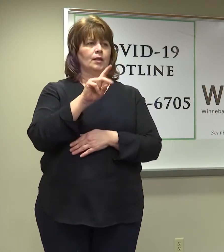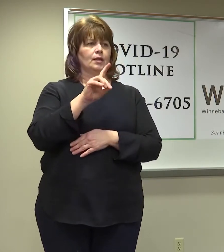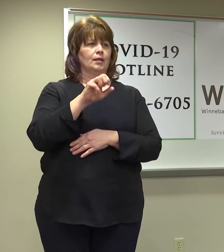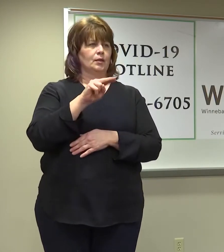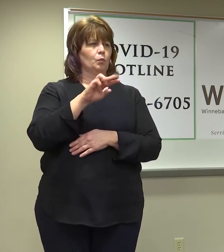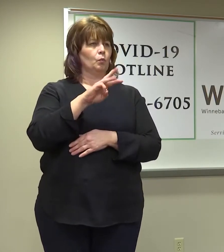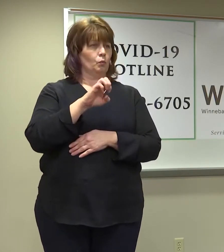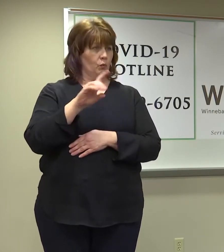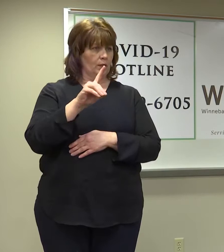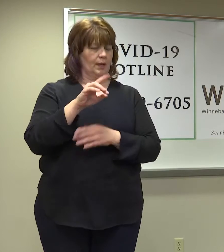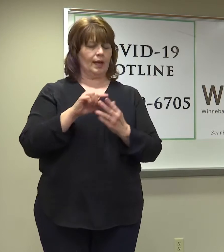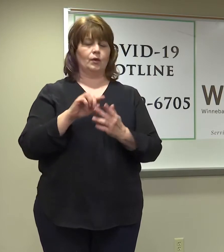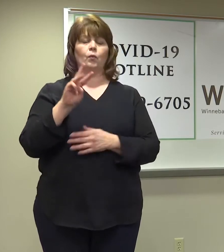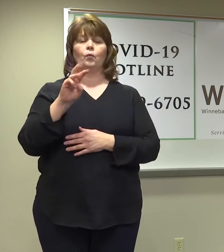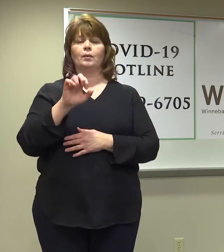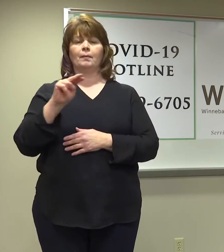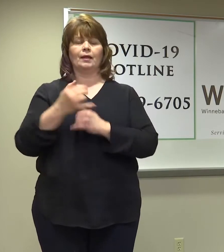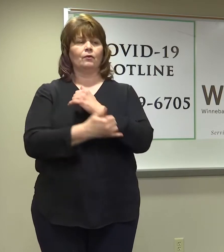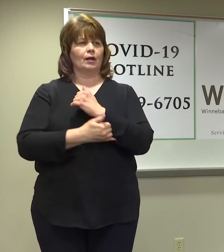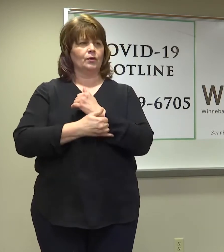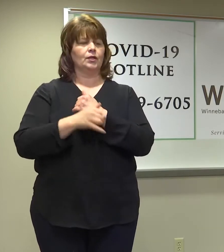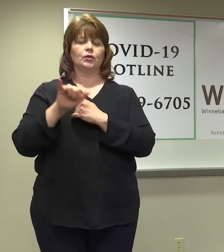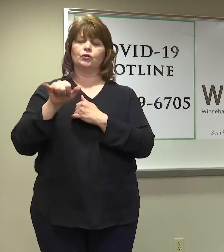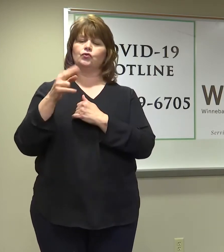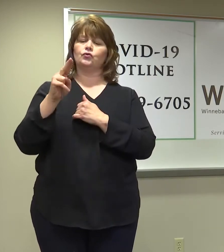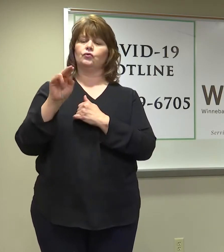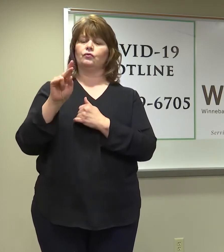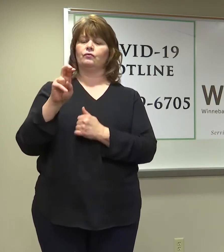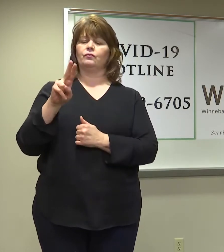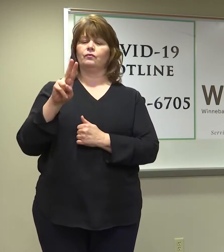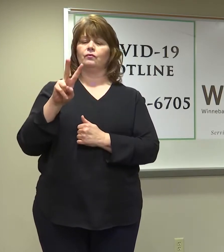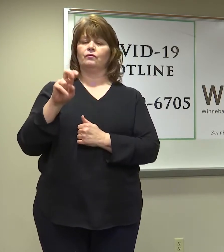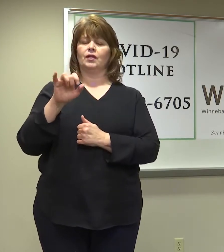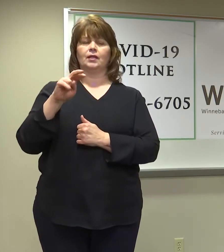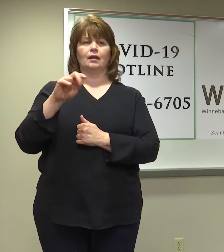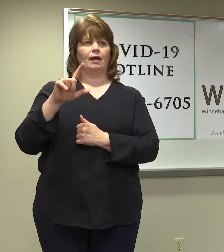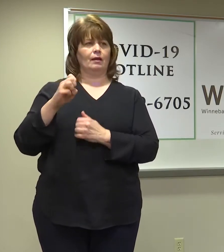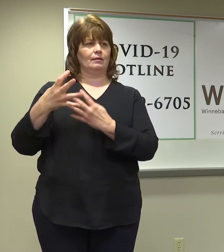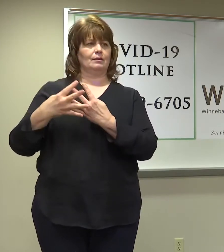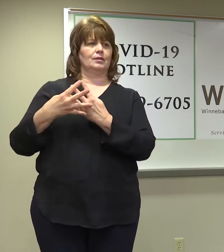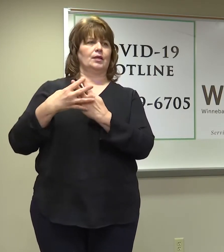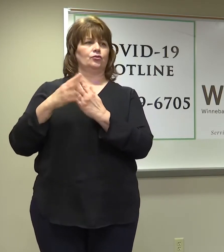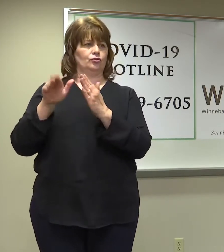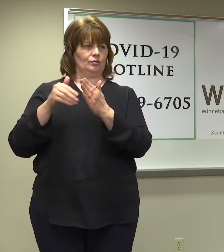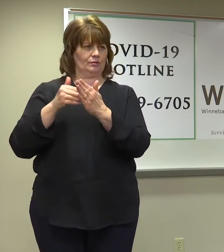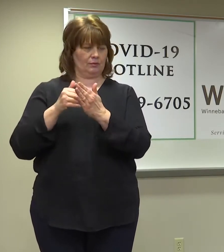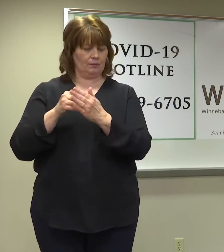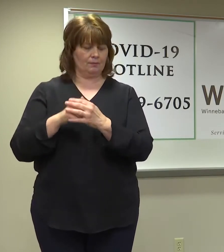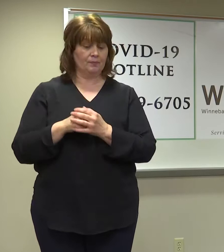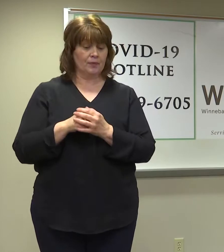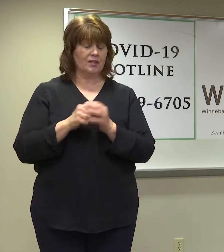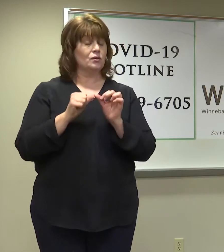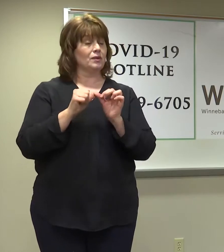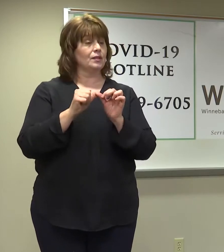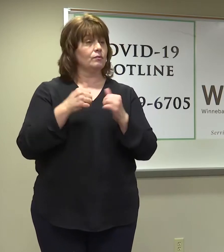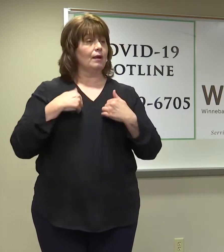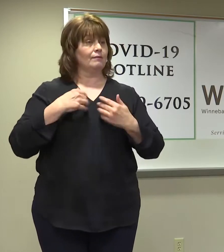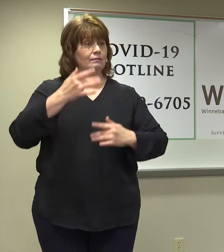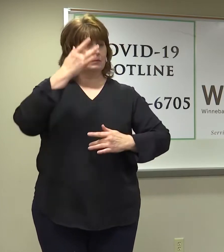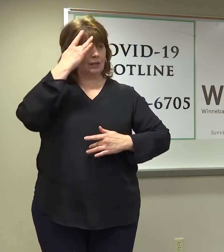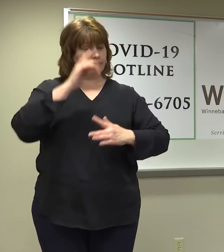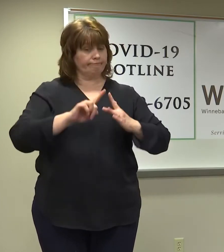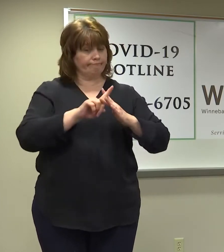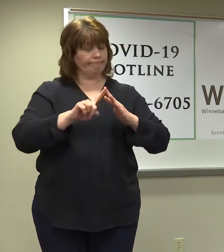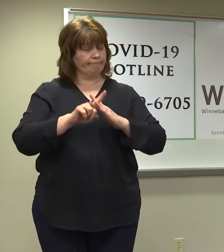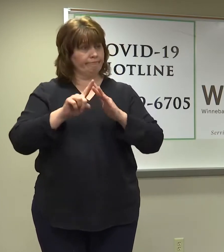Center. So while we continue to have cases and we continue to go through this space, it is possible that